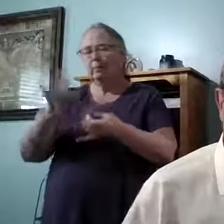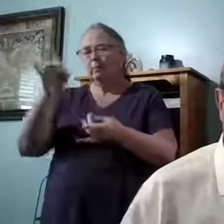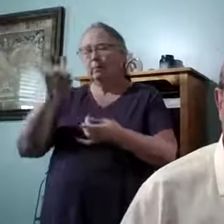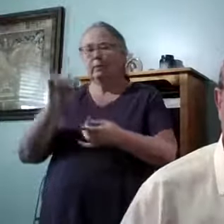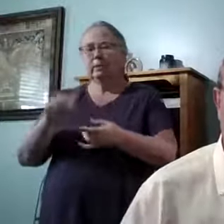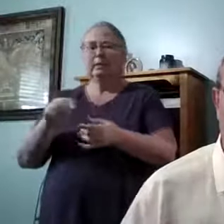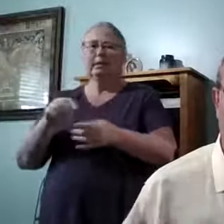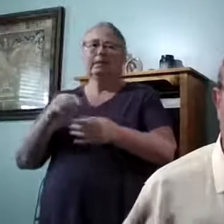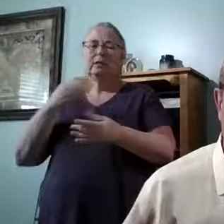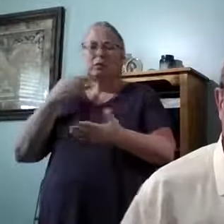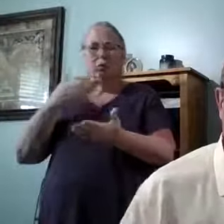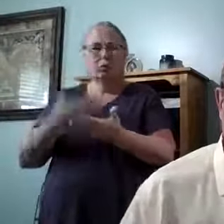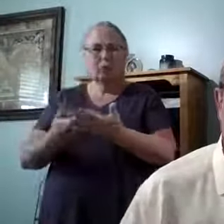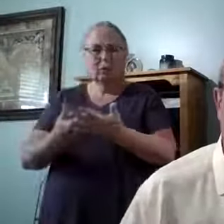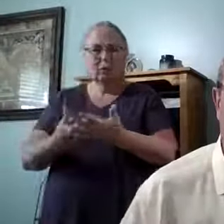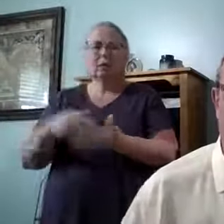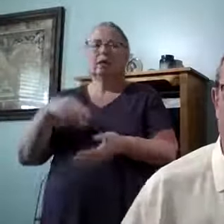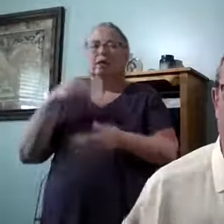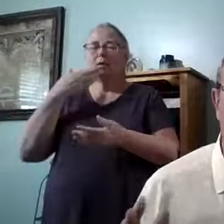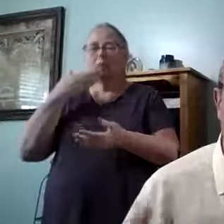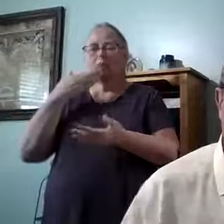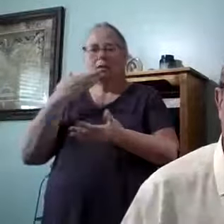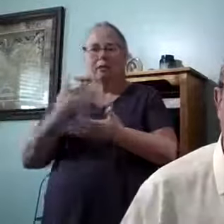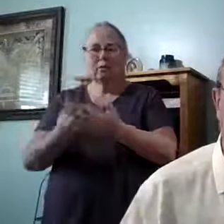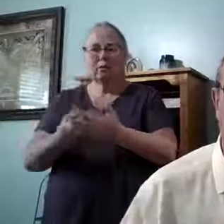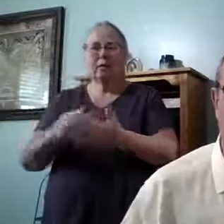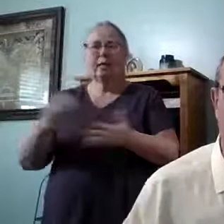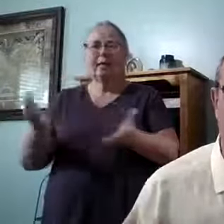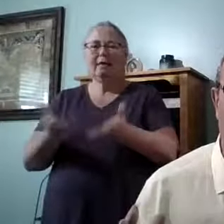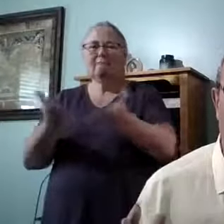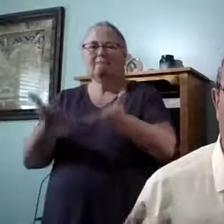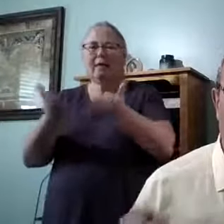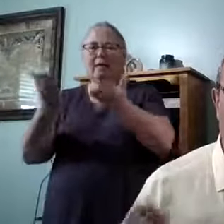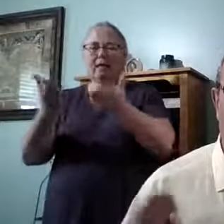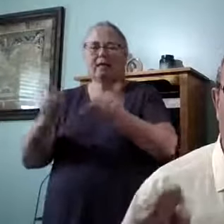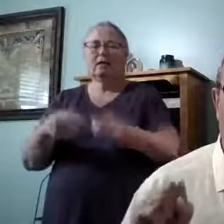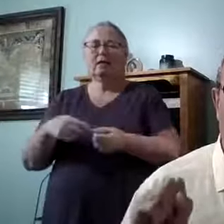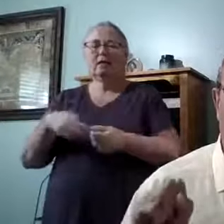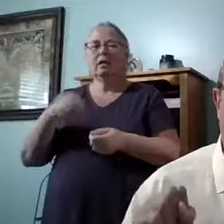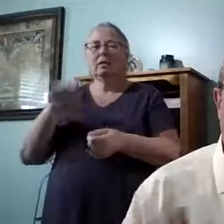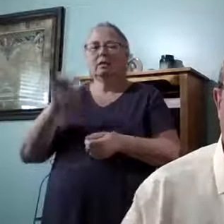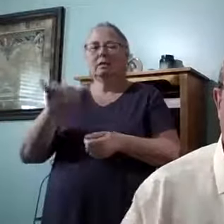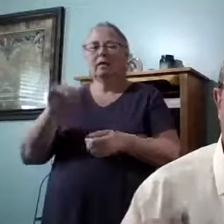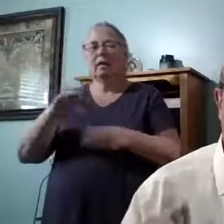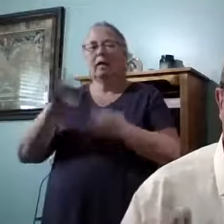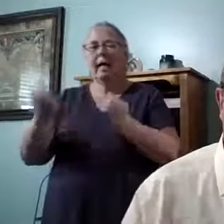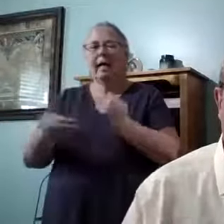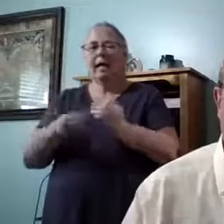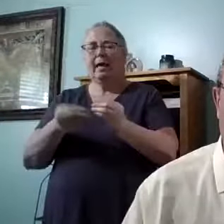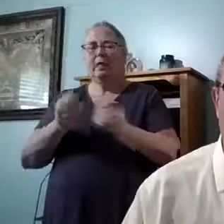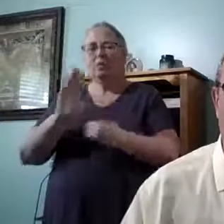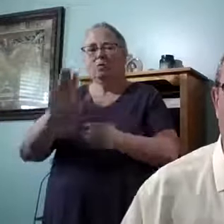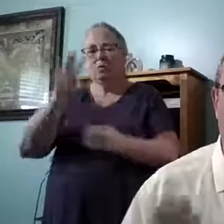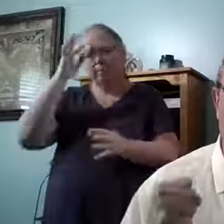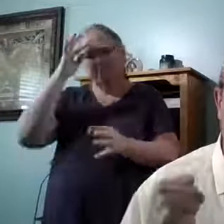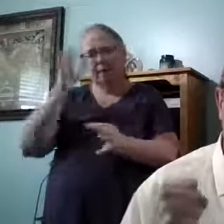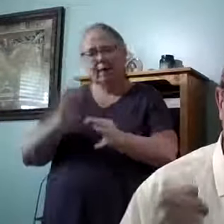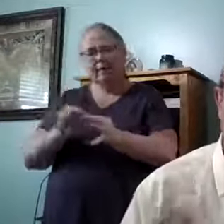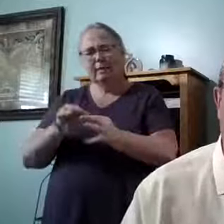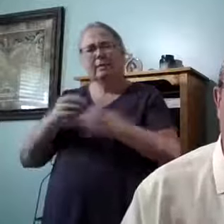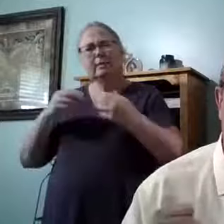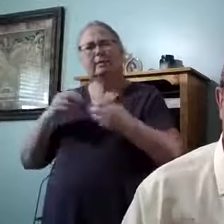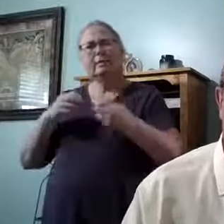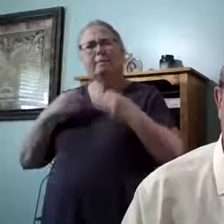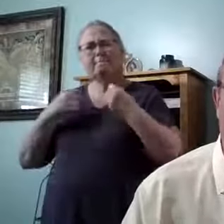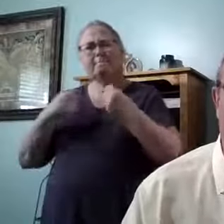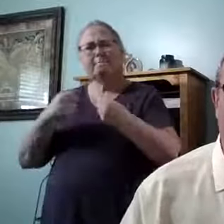nutritious, spiritually edifying, uplifting, something that's going to add to your faith, something that's going to